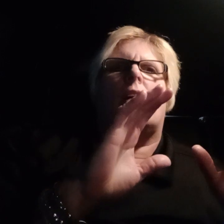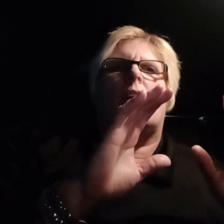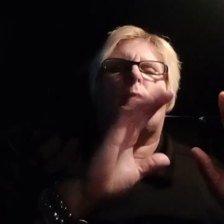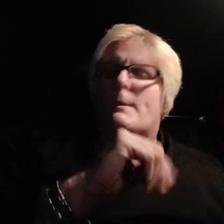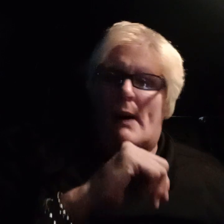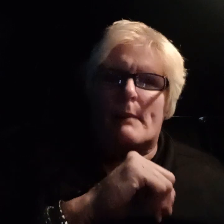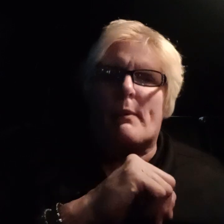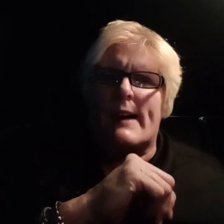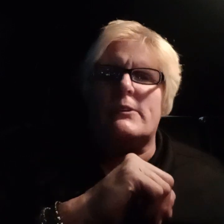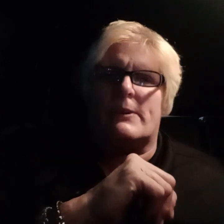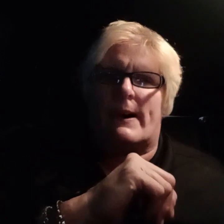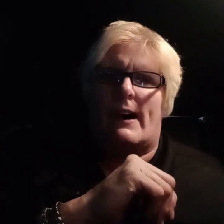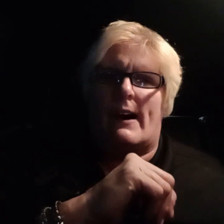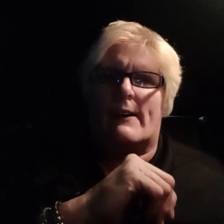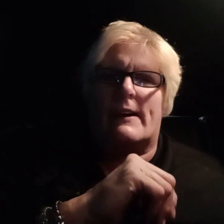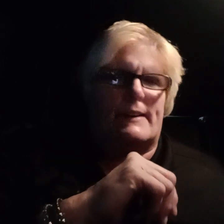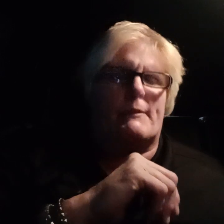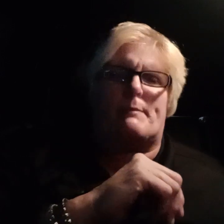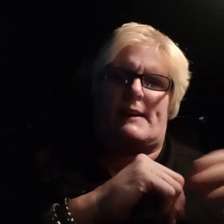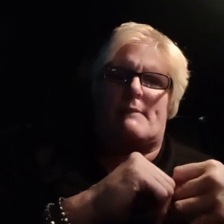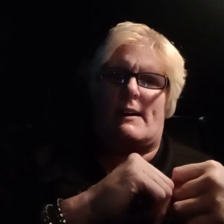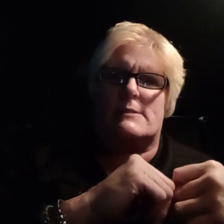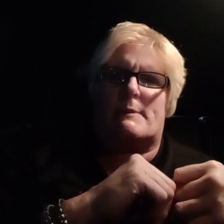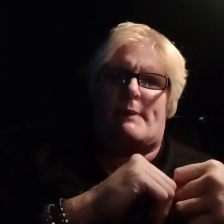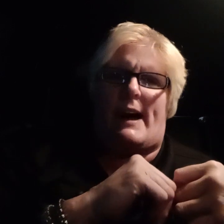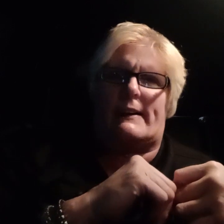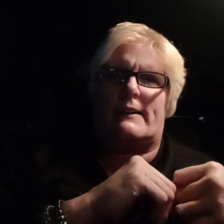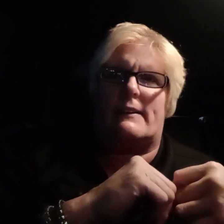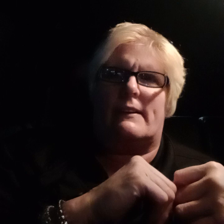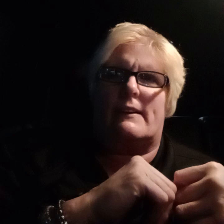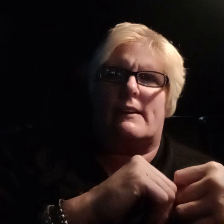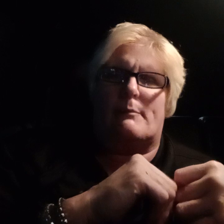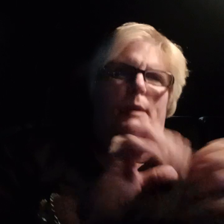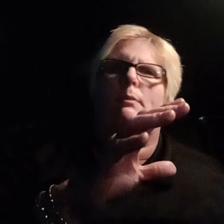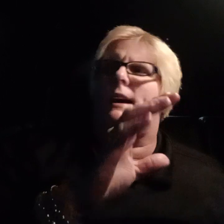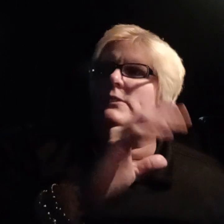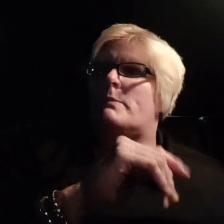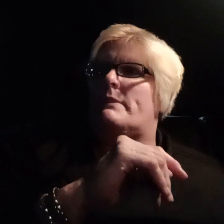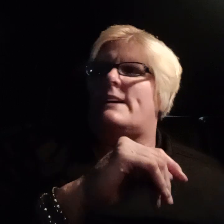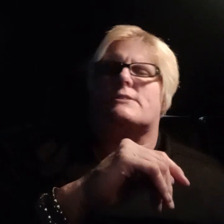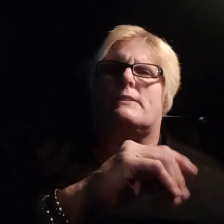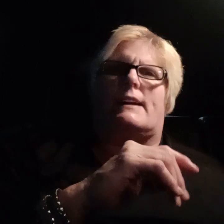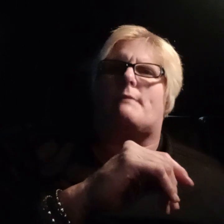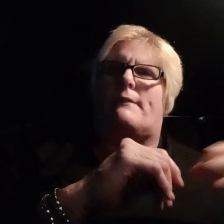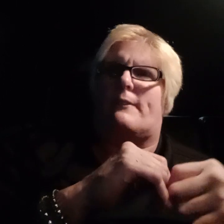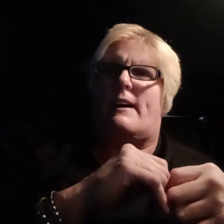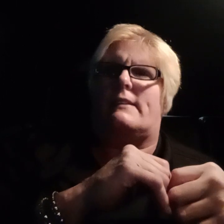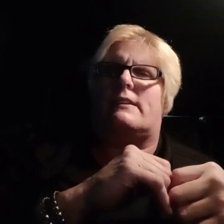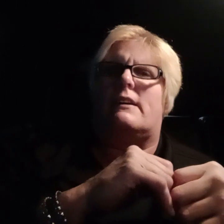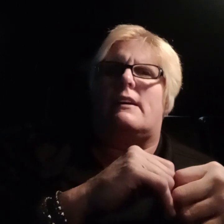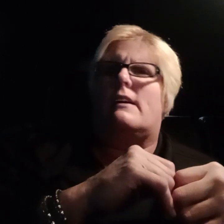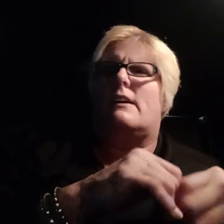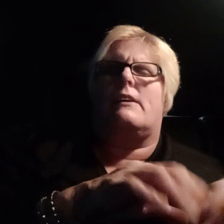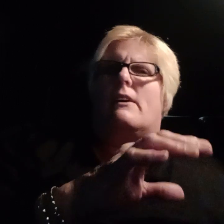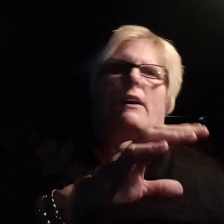But he bought a brand new car and never paid my husband back. Bought a brand new blazer like my friend. You know,